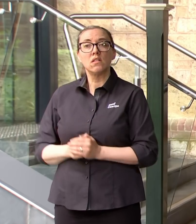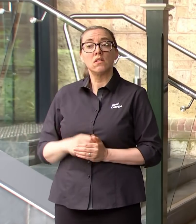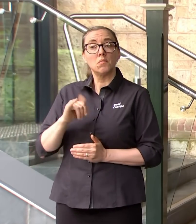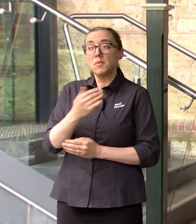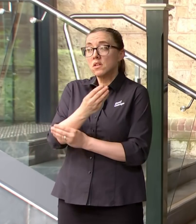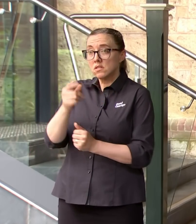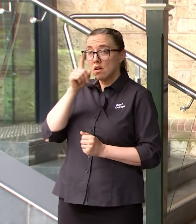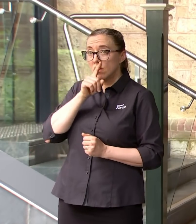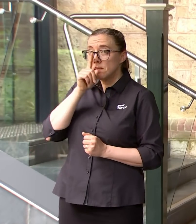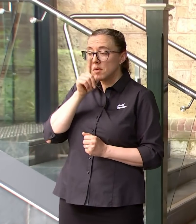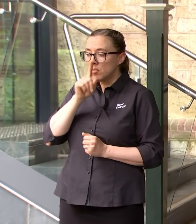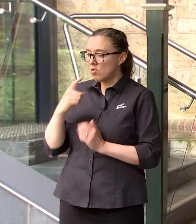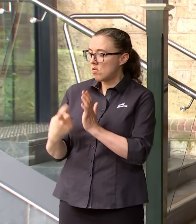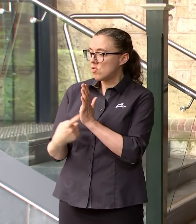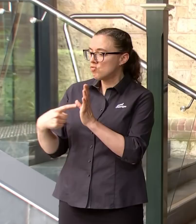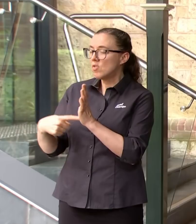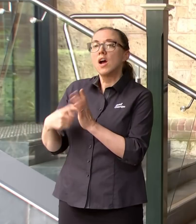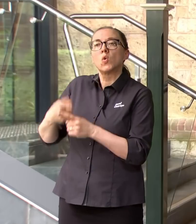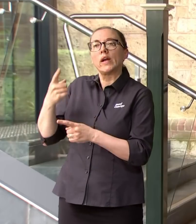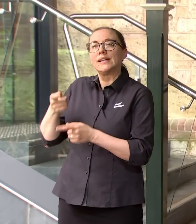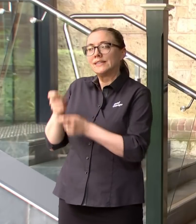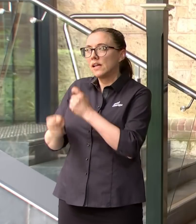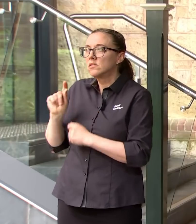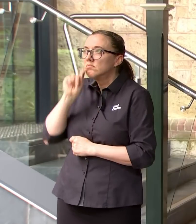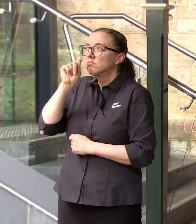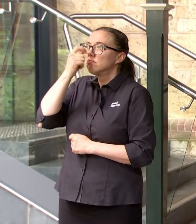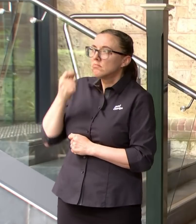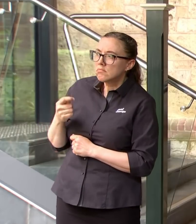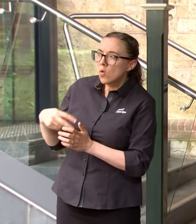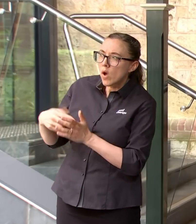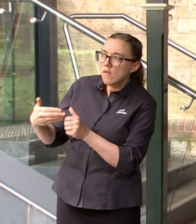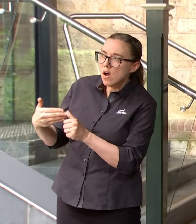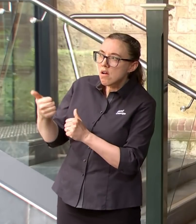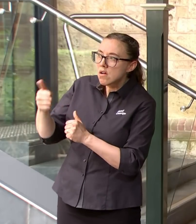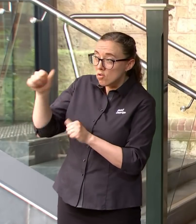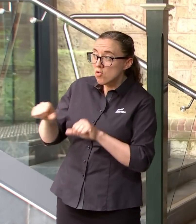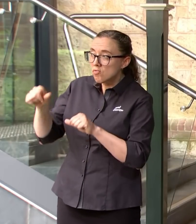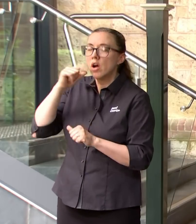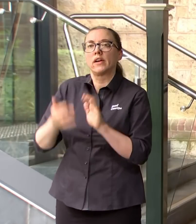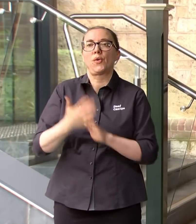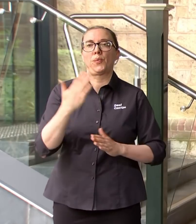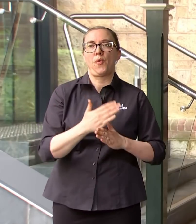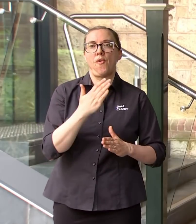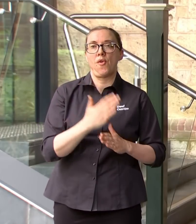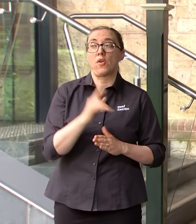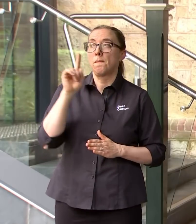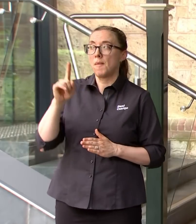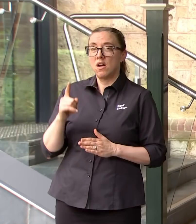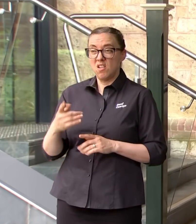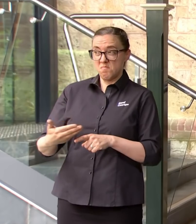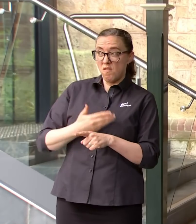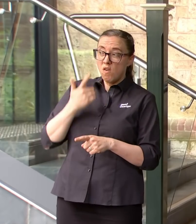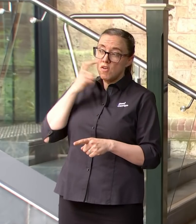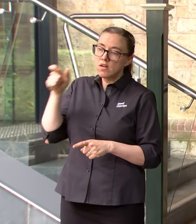basically to go back to work early, keep themselves as isolated as possible during that period but that's something that we could